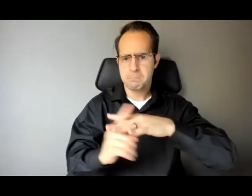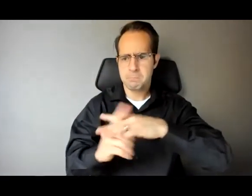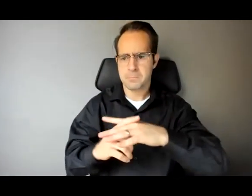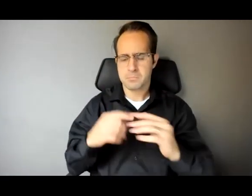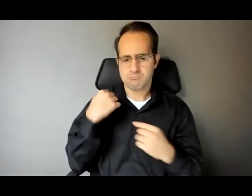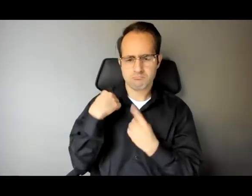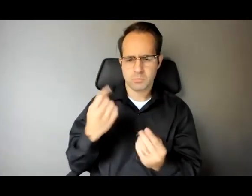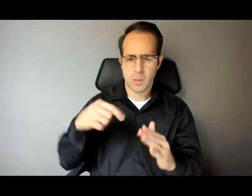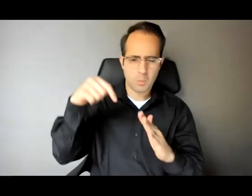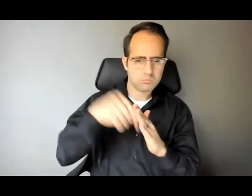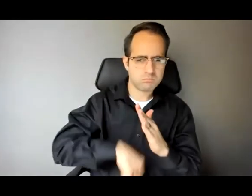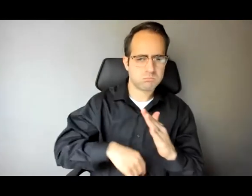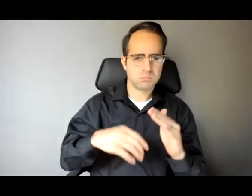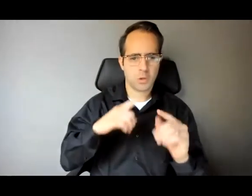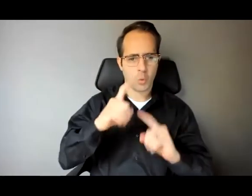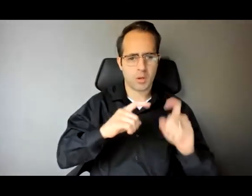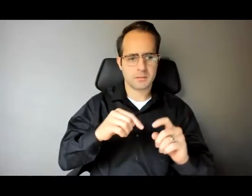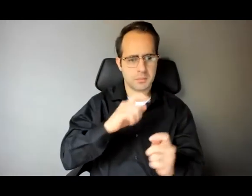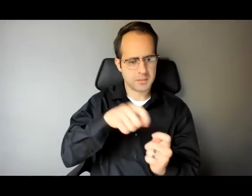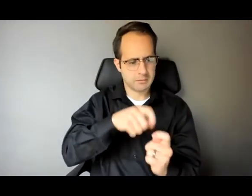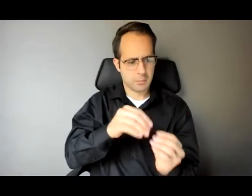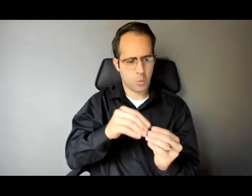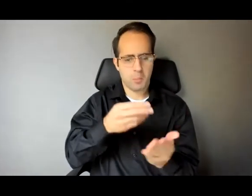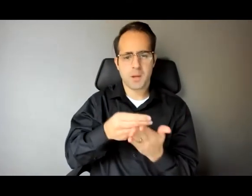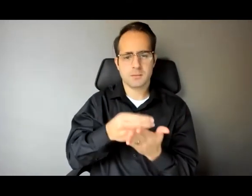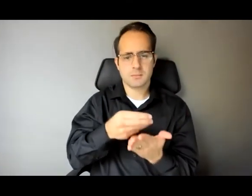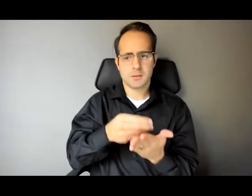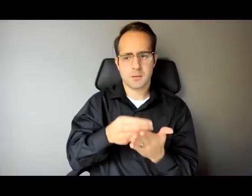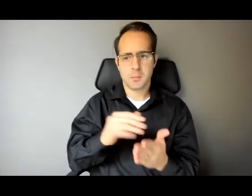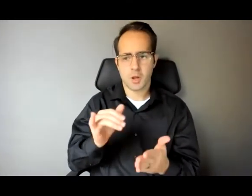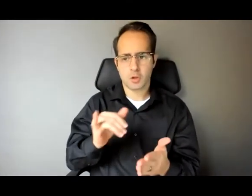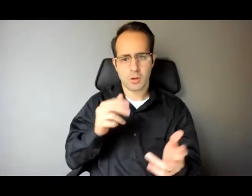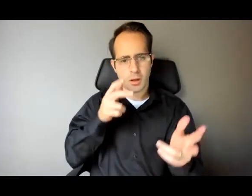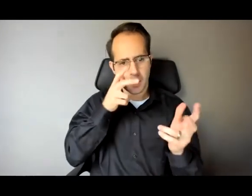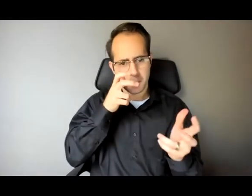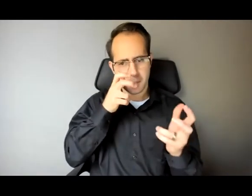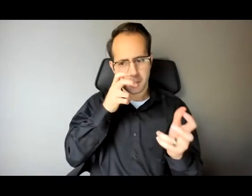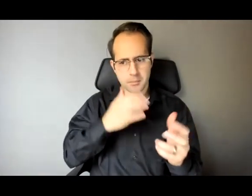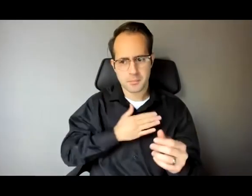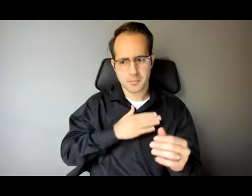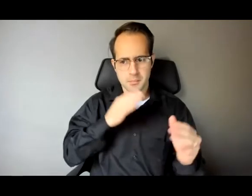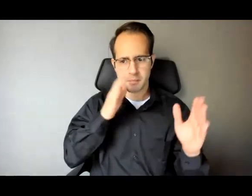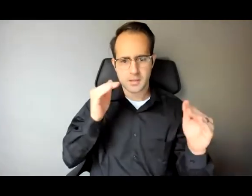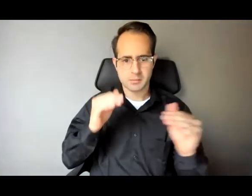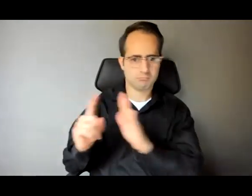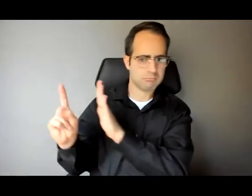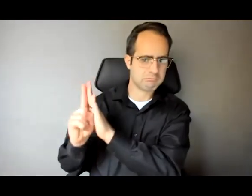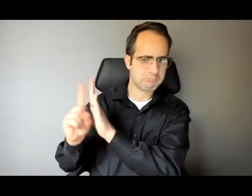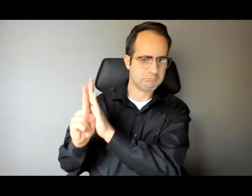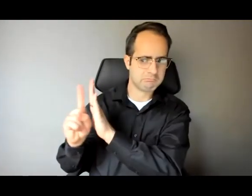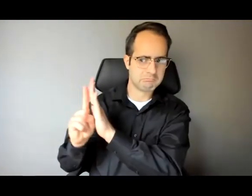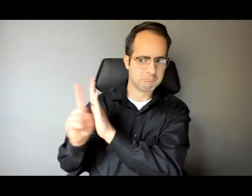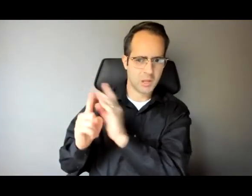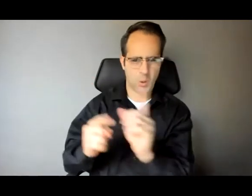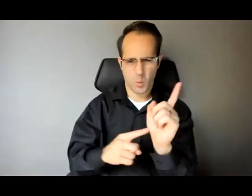right particularly the one about money right what I'm hearing or what kind of my interpretation of that that give me a quick